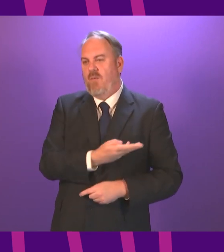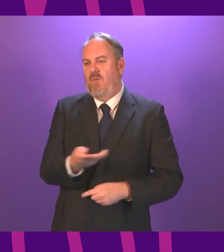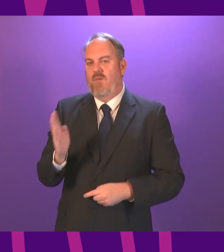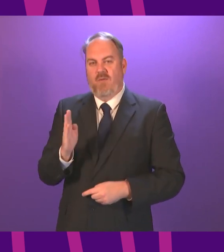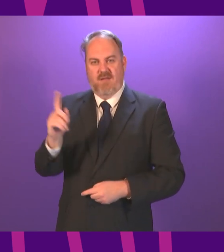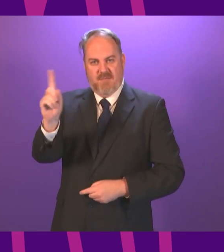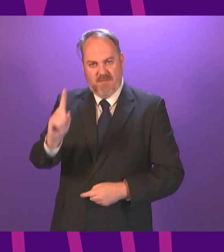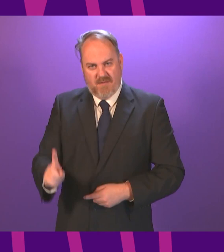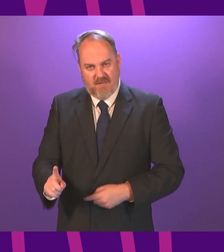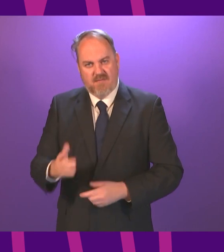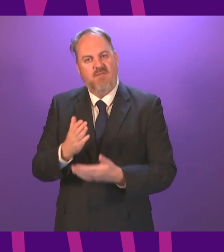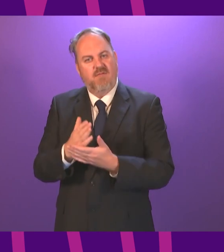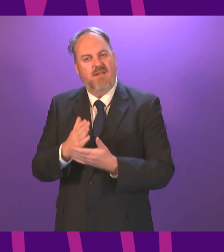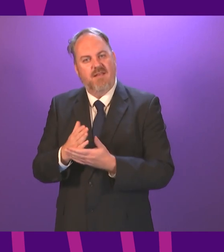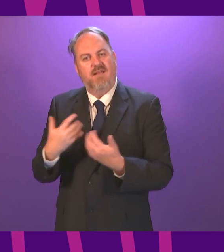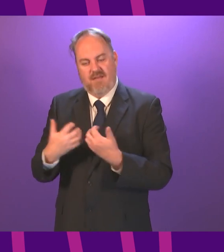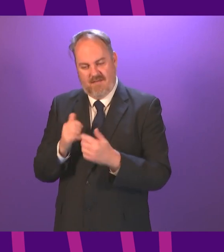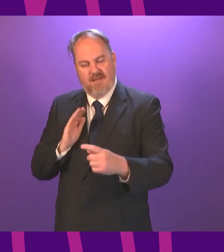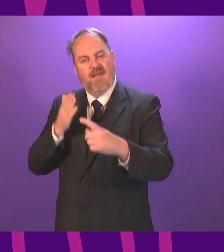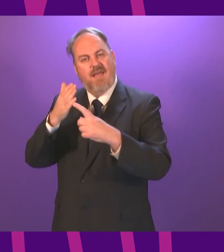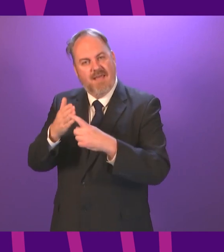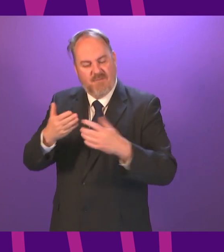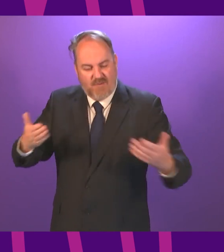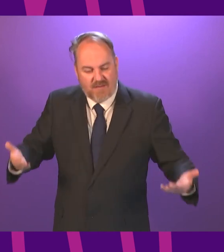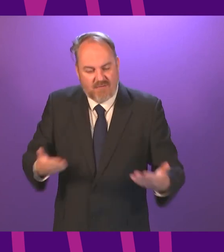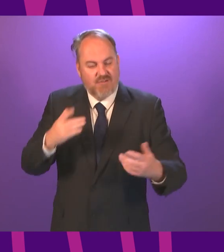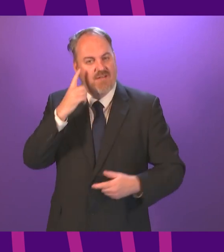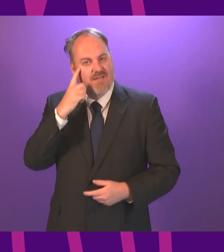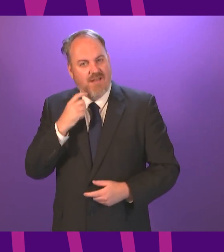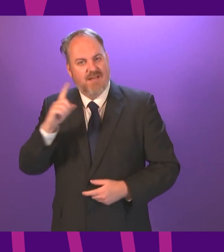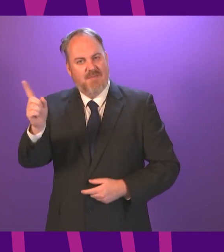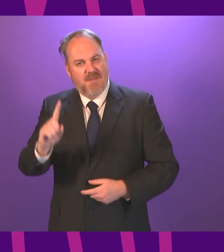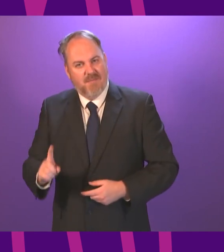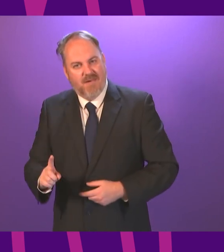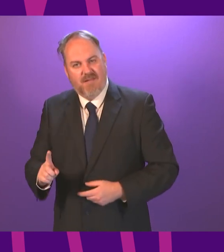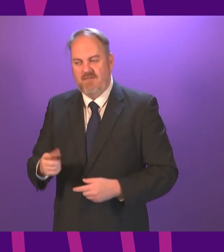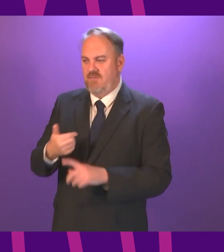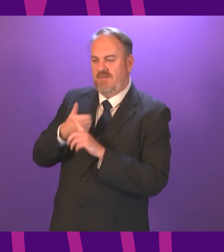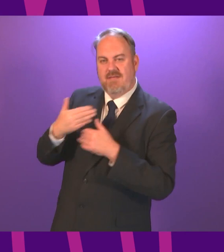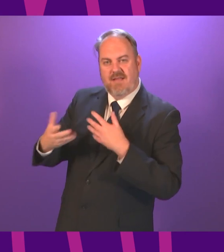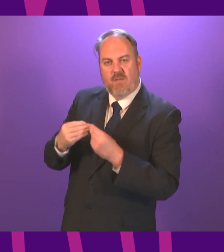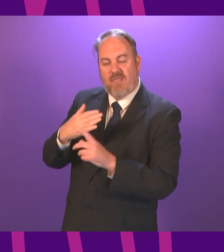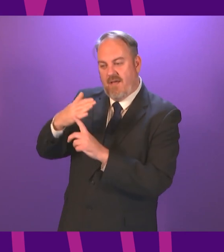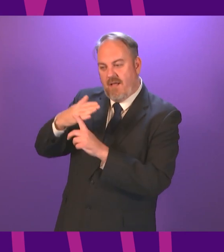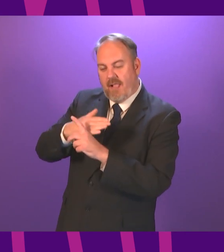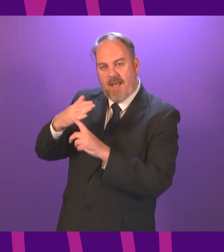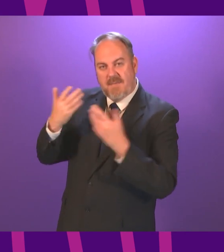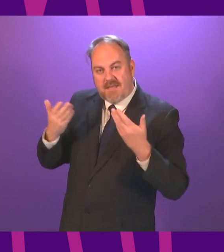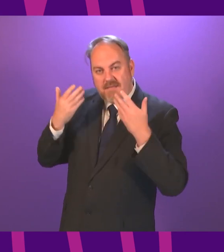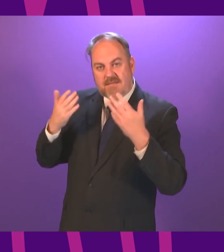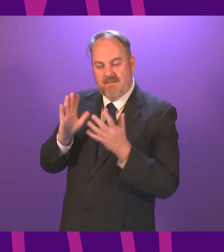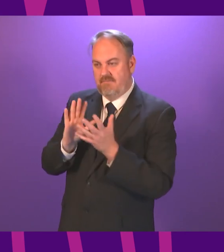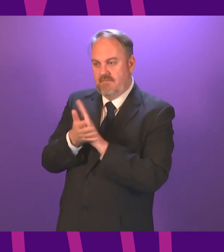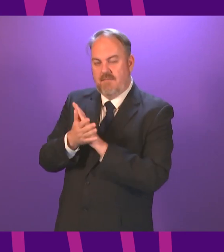identify and deliver opportunities for our young people maintaining our focus to tackle the climate emergency and achieve our net zero targets